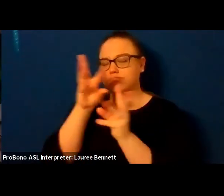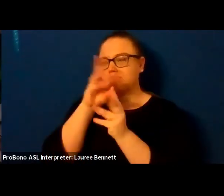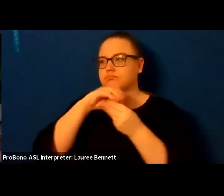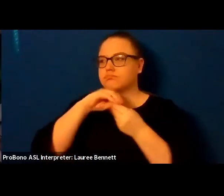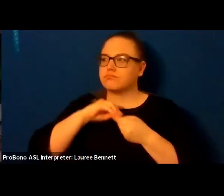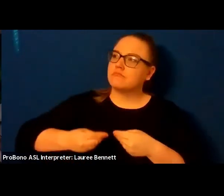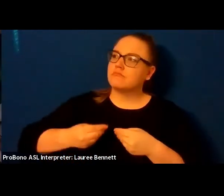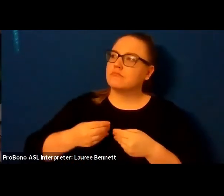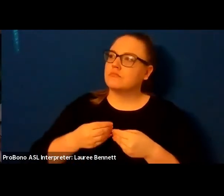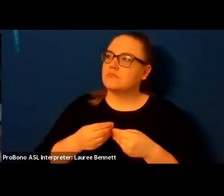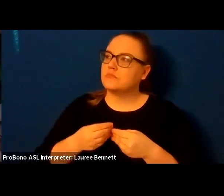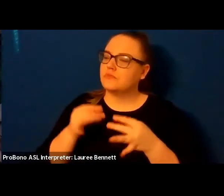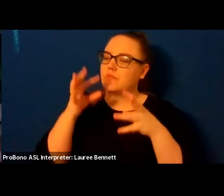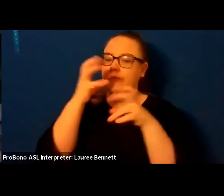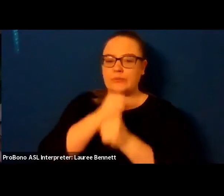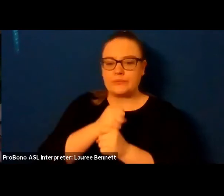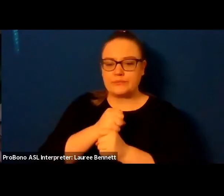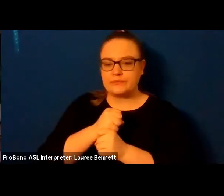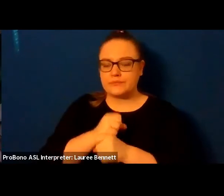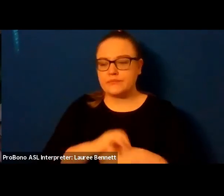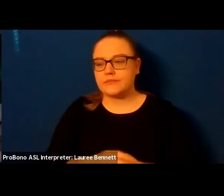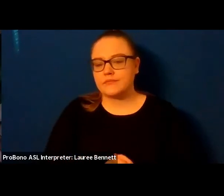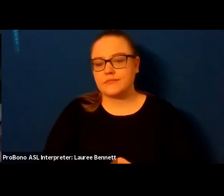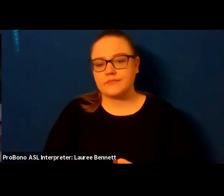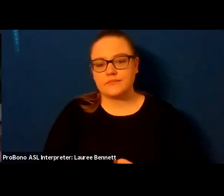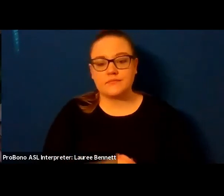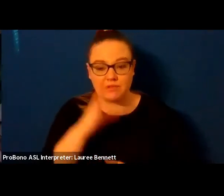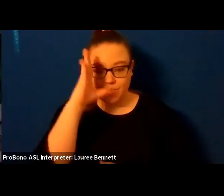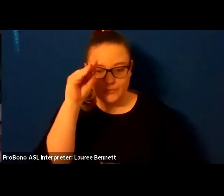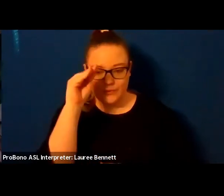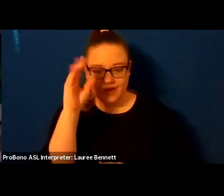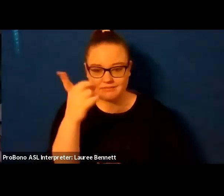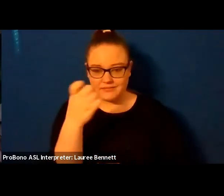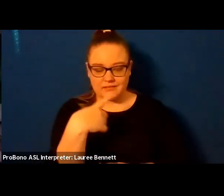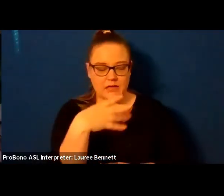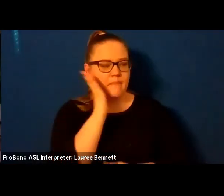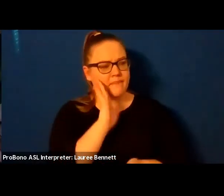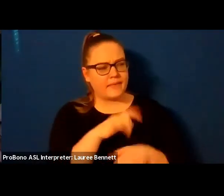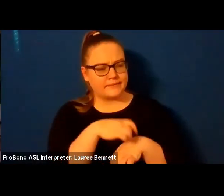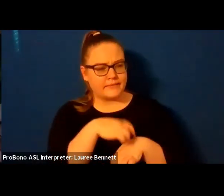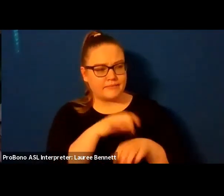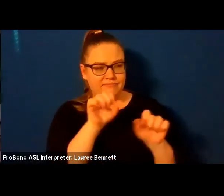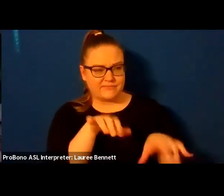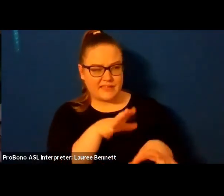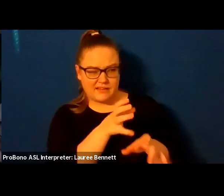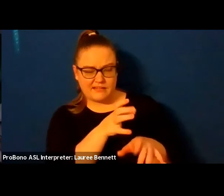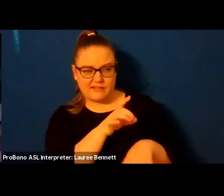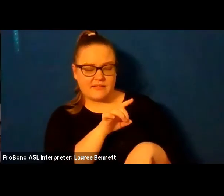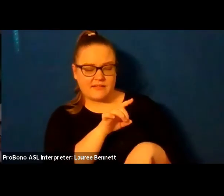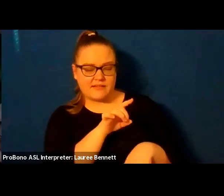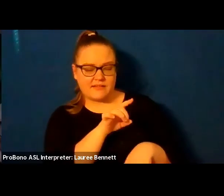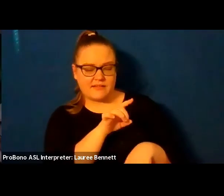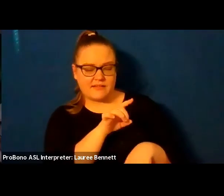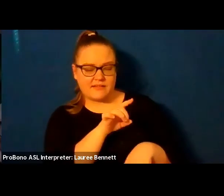bedtime the boys ask can we catch it does it ever go away in the doorway of your answer